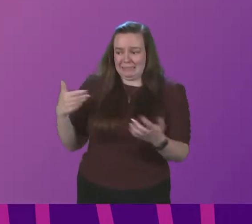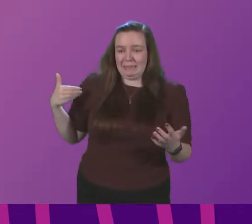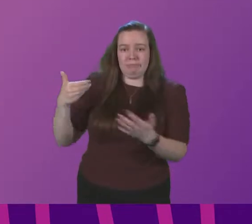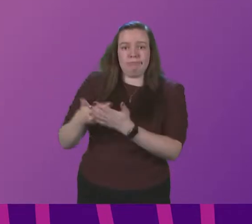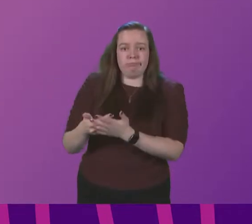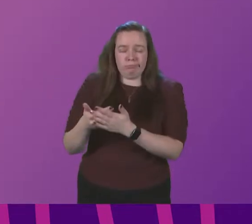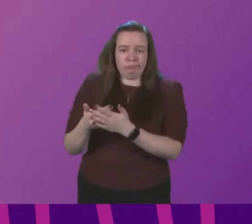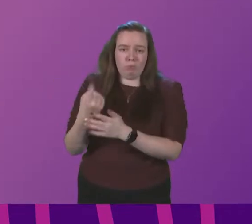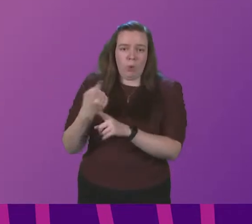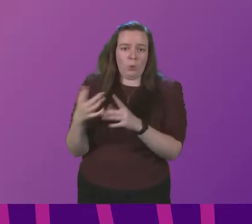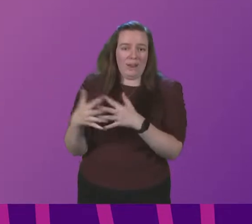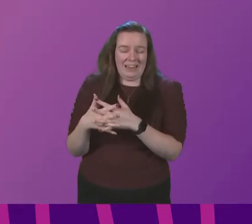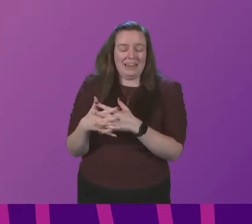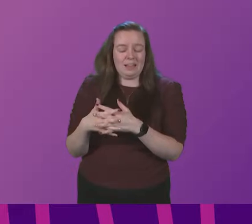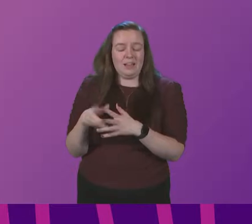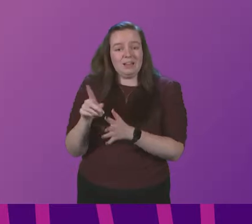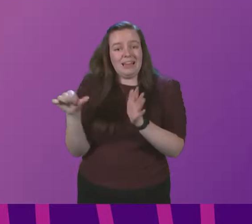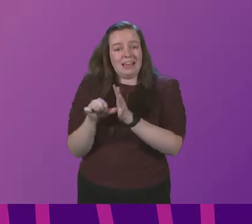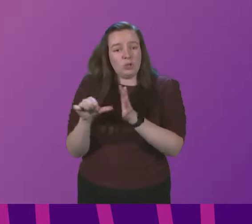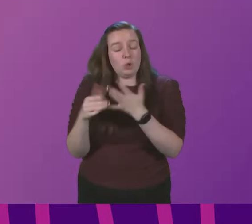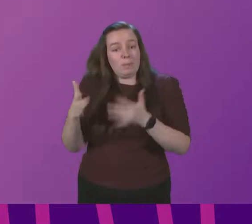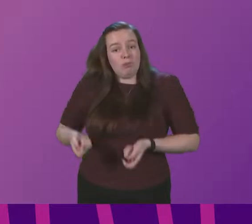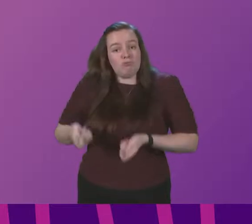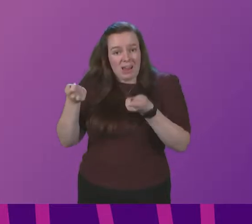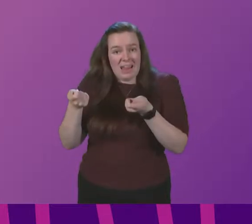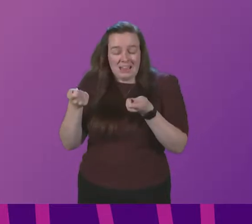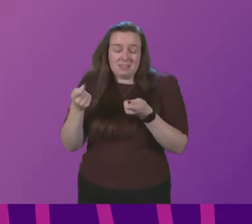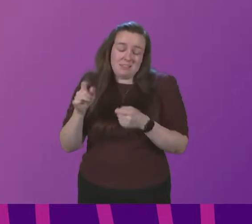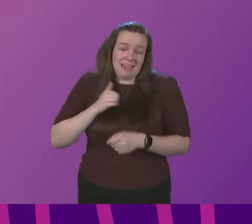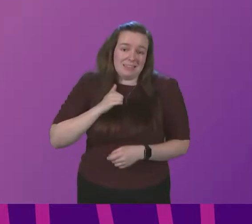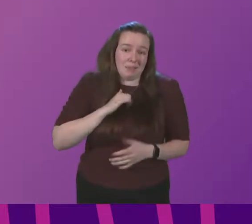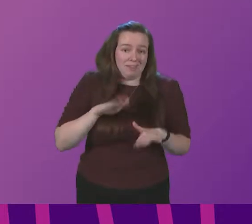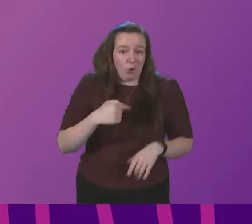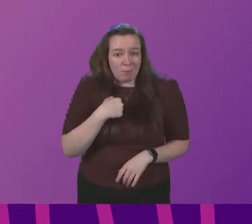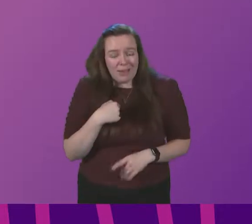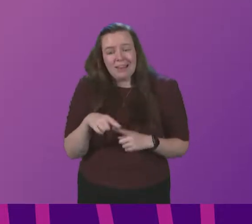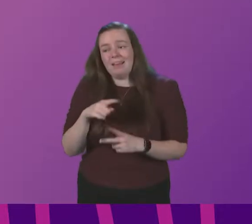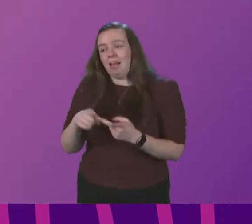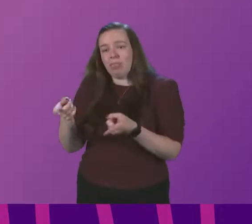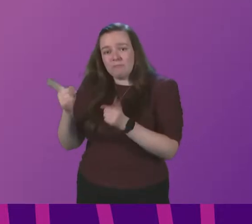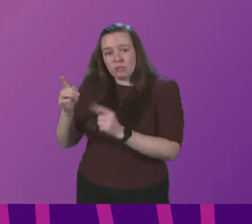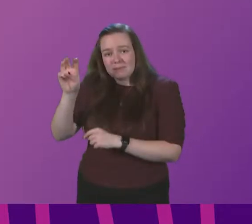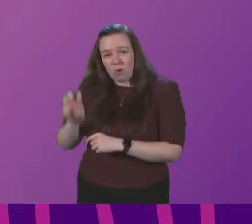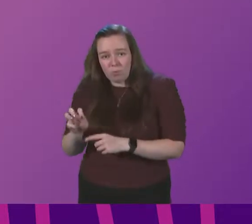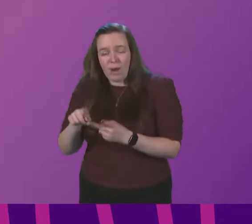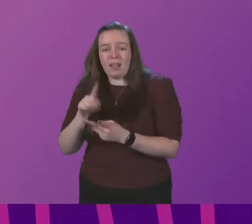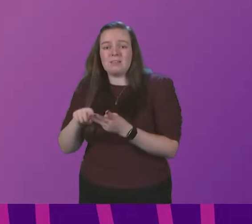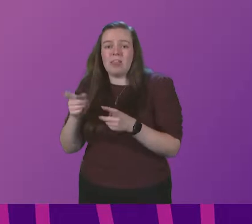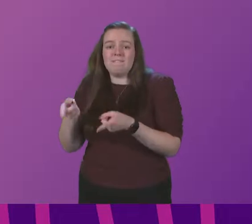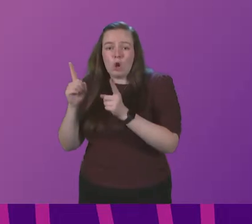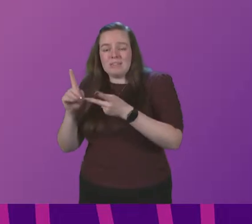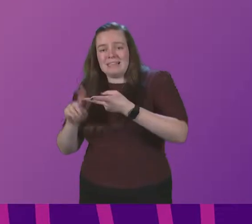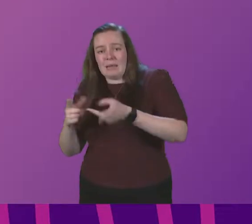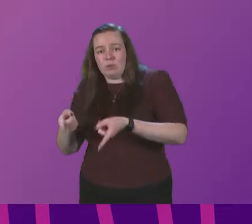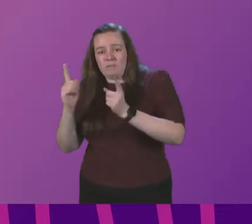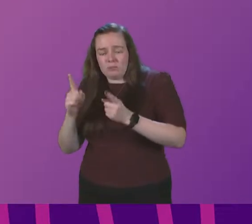the past week. It's an issue that has been raised as you would expect by me by the First Minister of Wales and the First and Deputy First Ministers